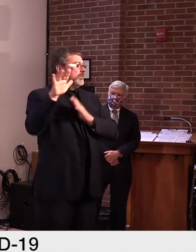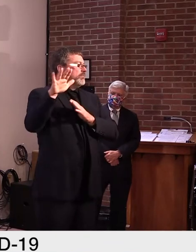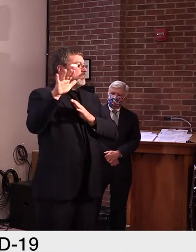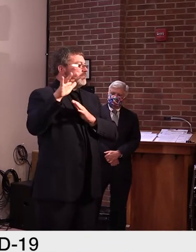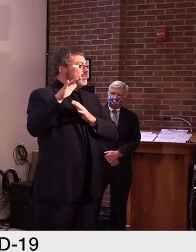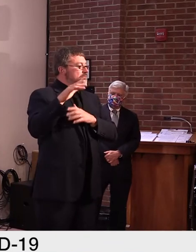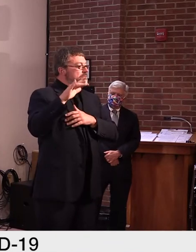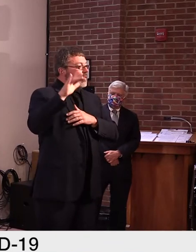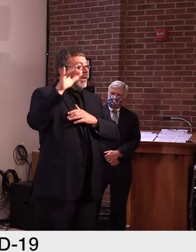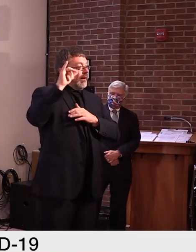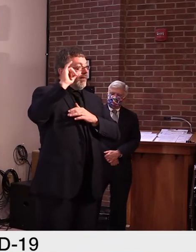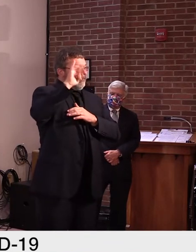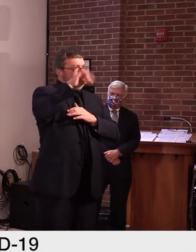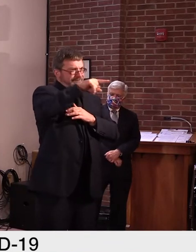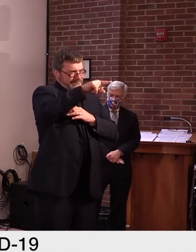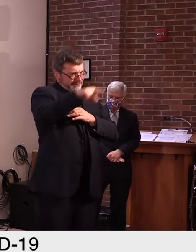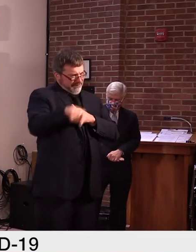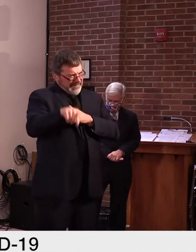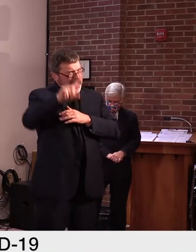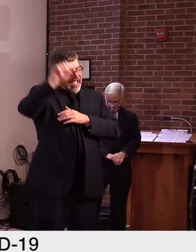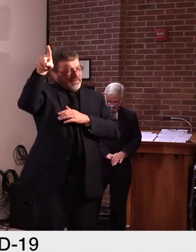discussions. Um,